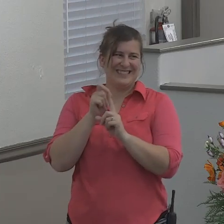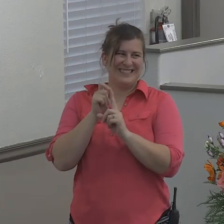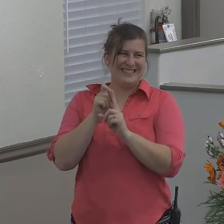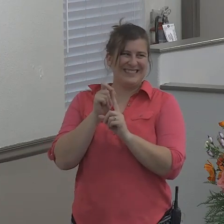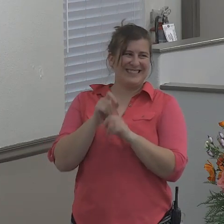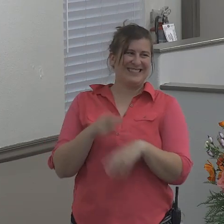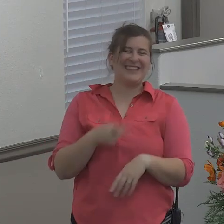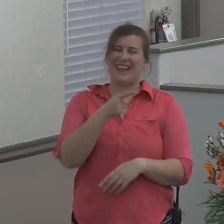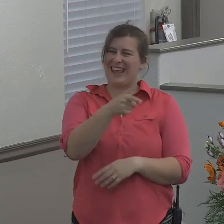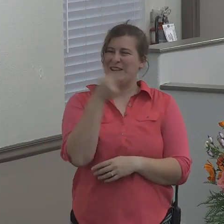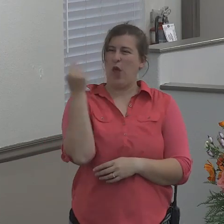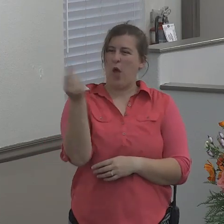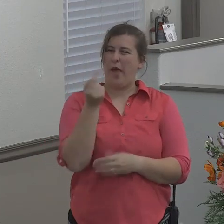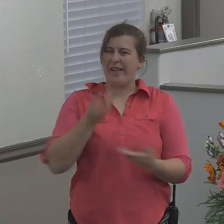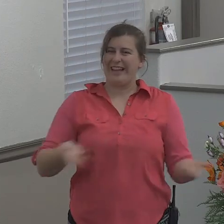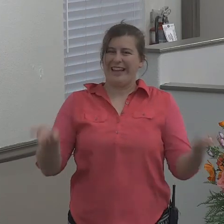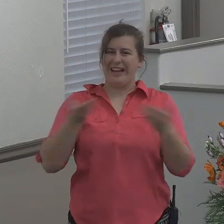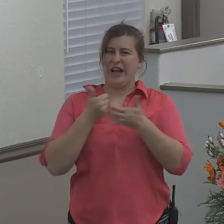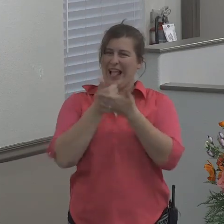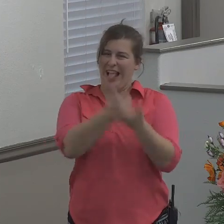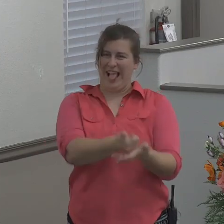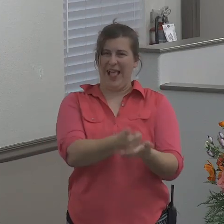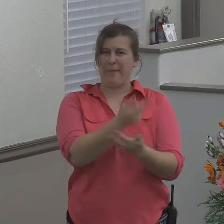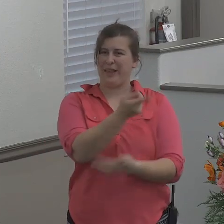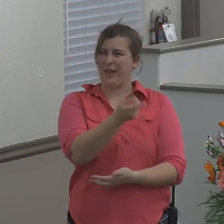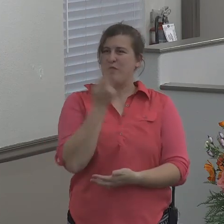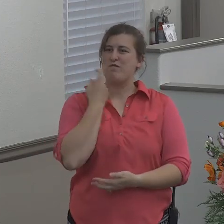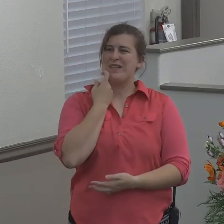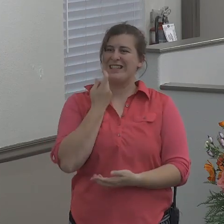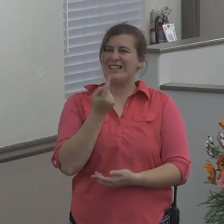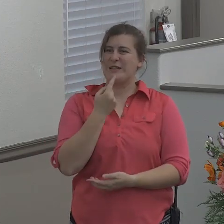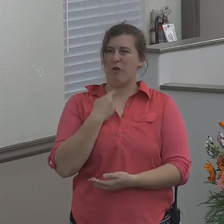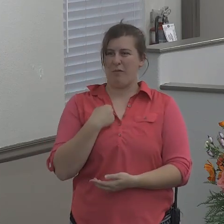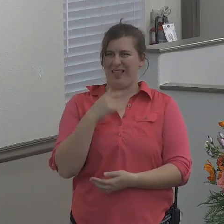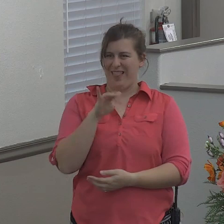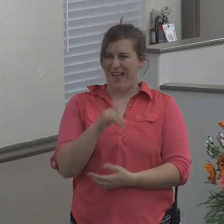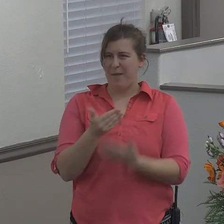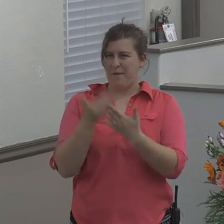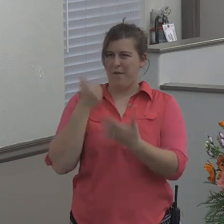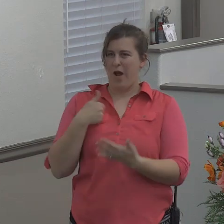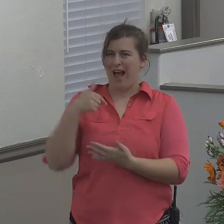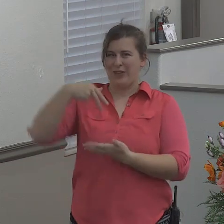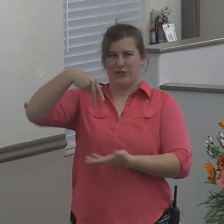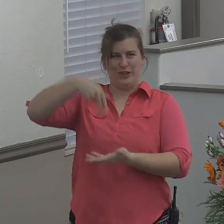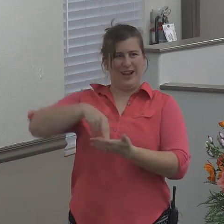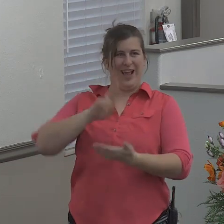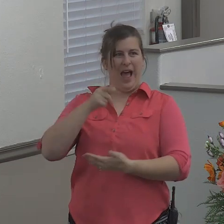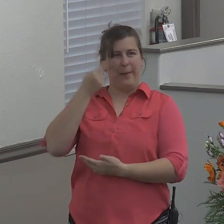He's always here to help. He just told me that before I walked up here tonight. Always here to help.